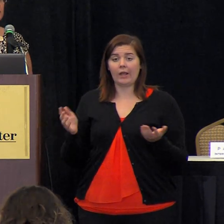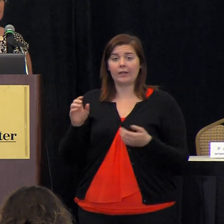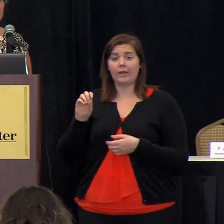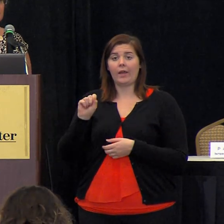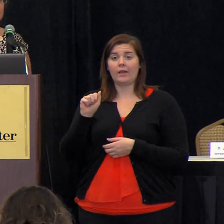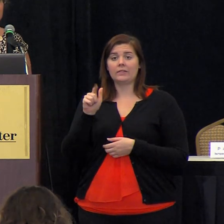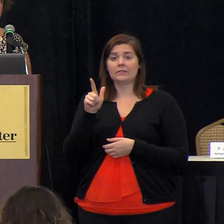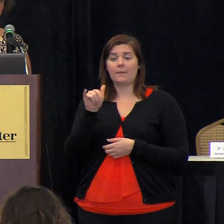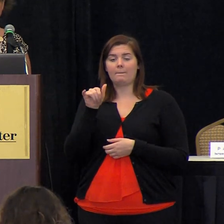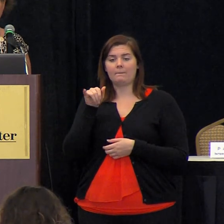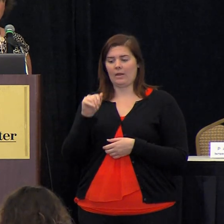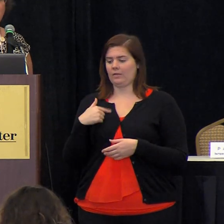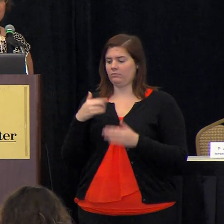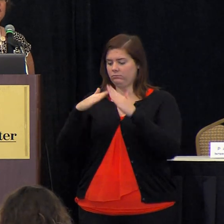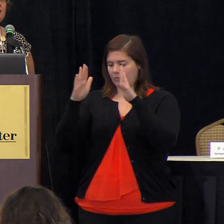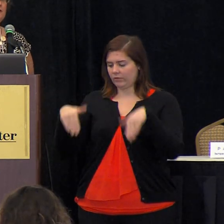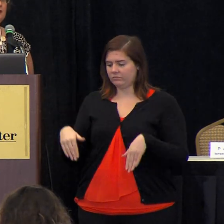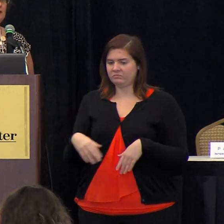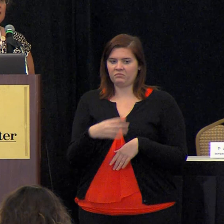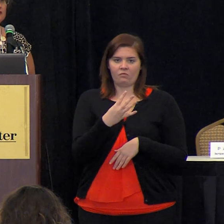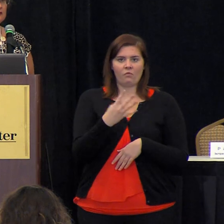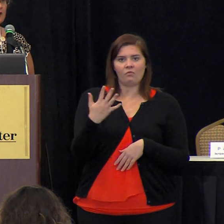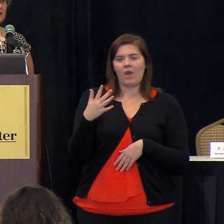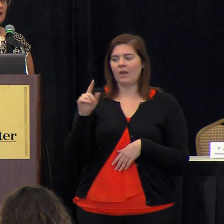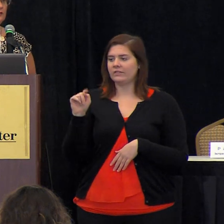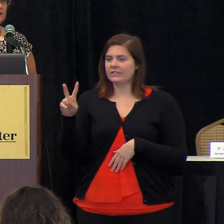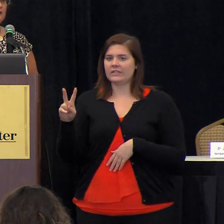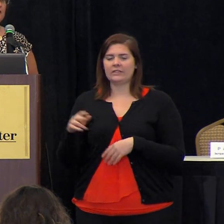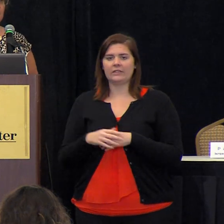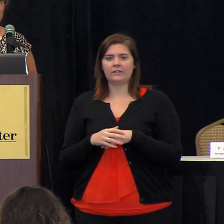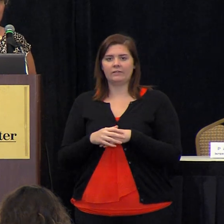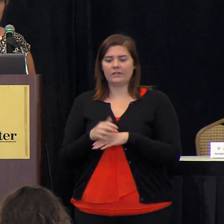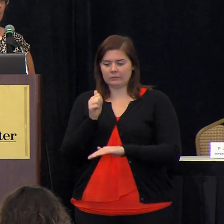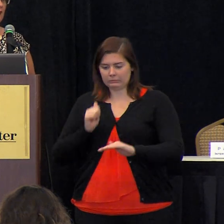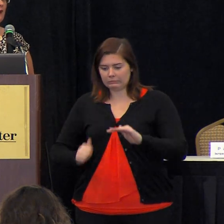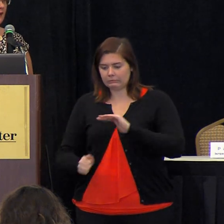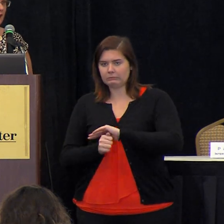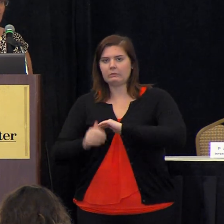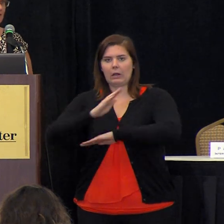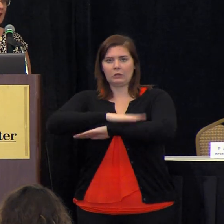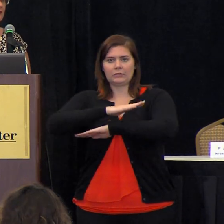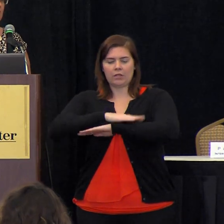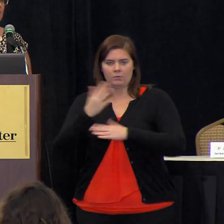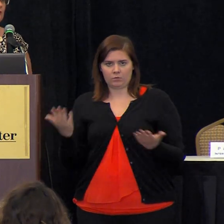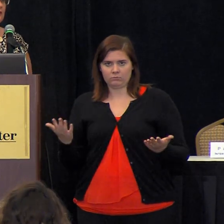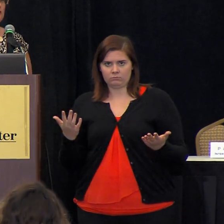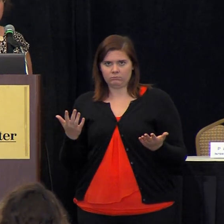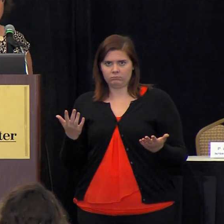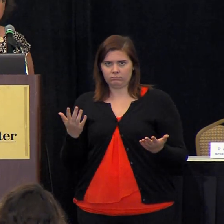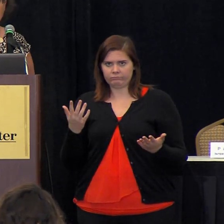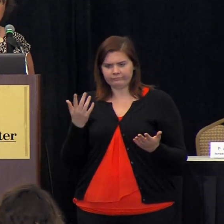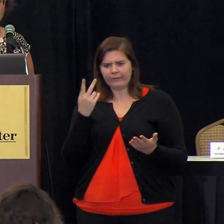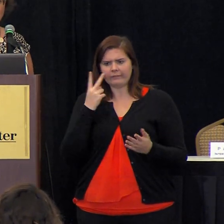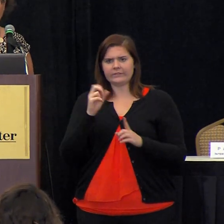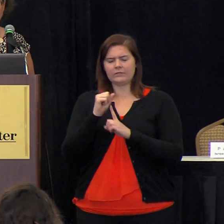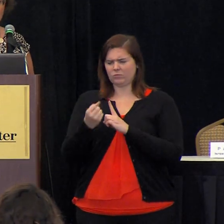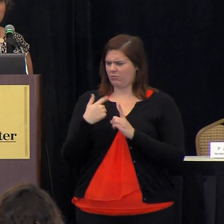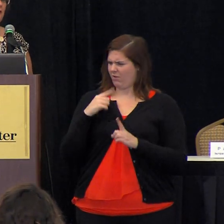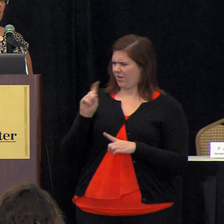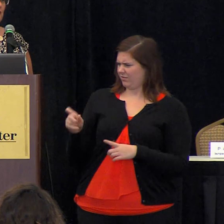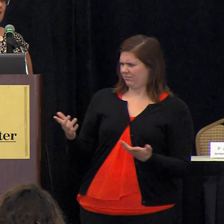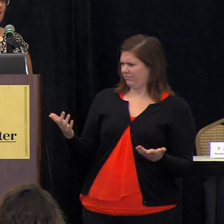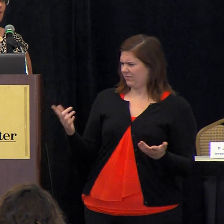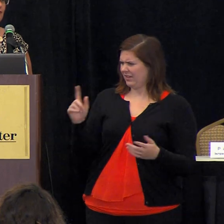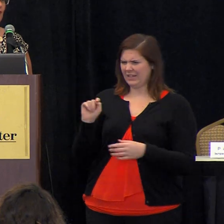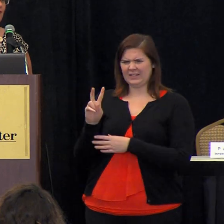household and see four or five tvs stuck underneath the table and i i've had this situation and i've asked what